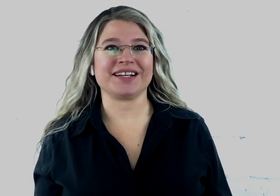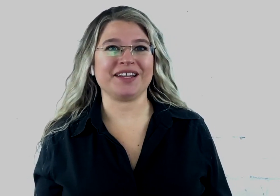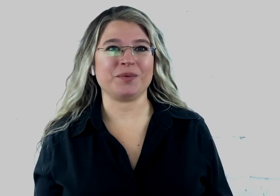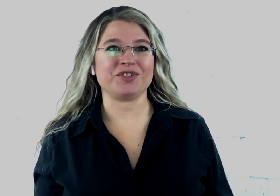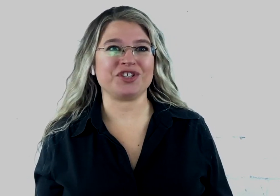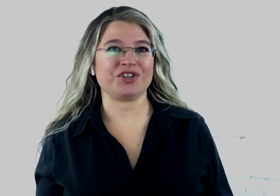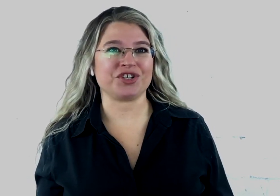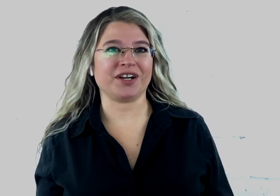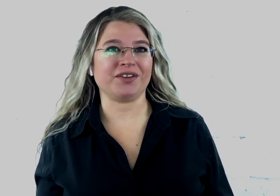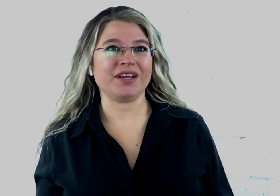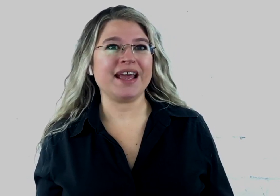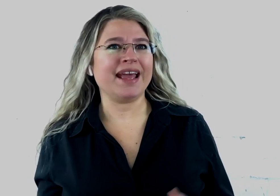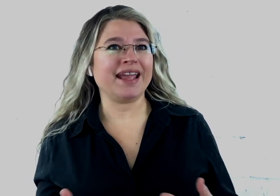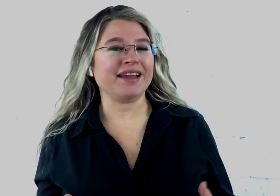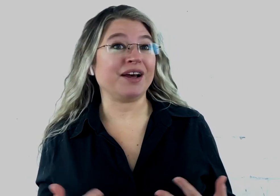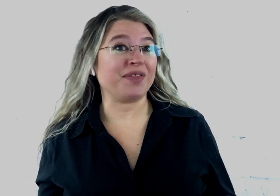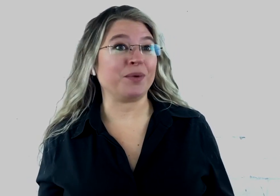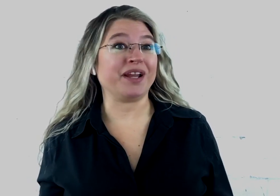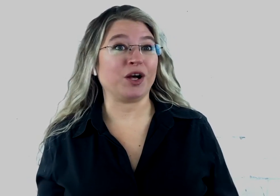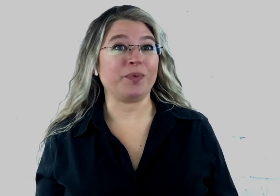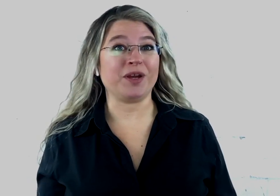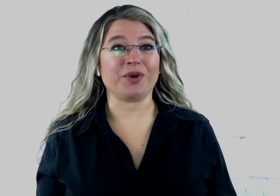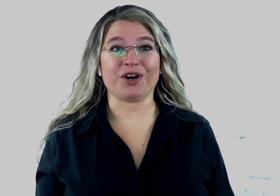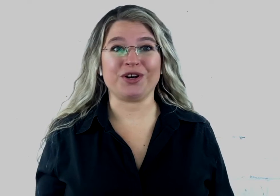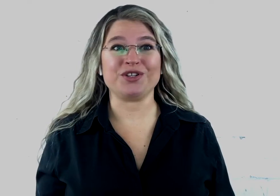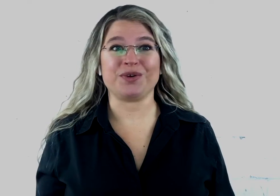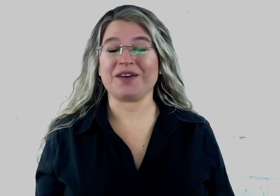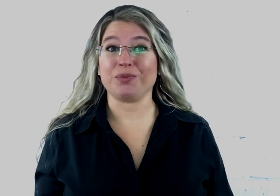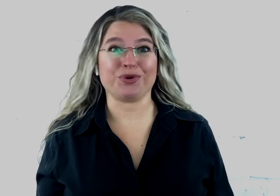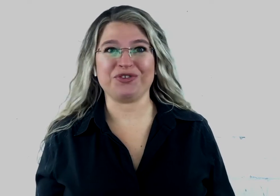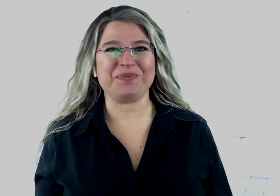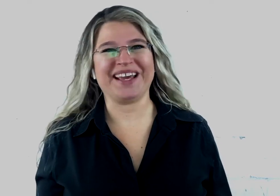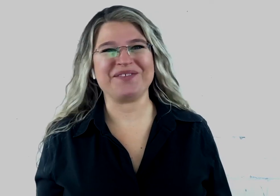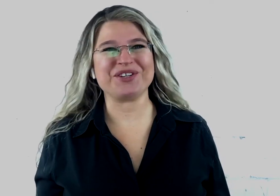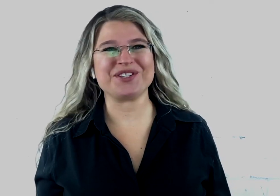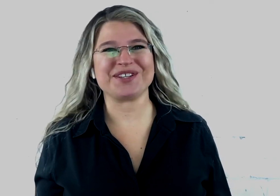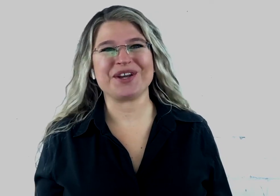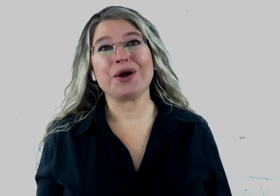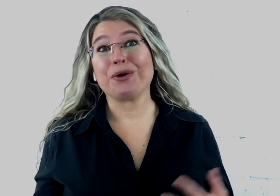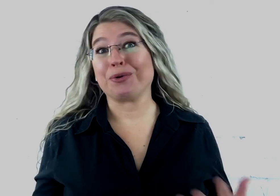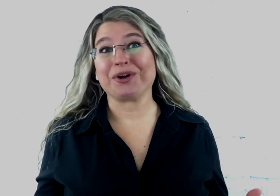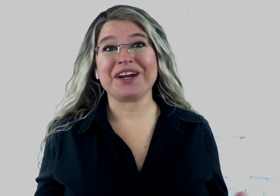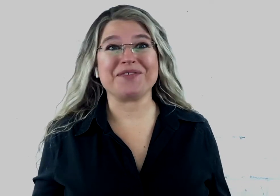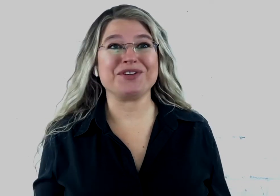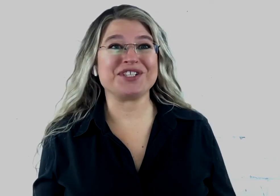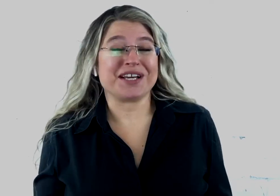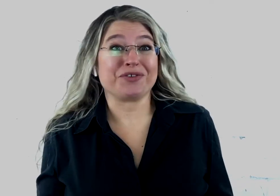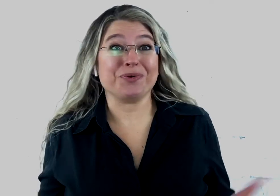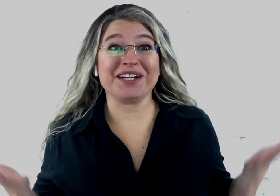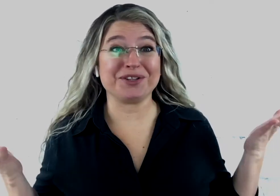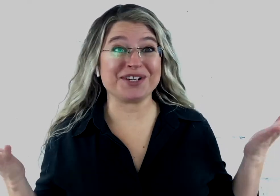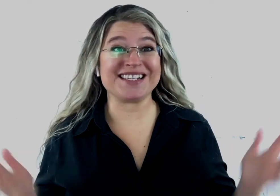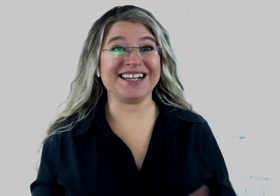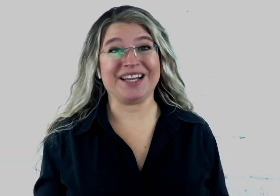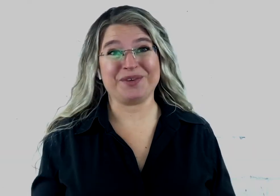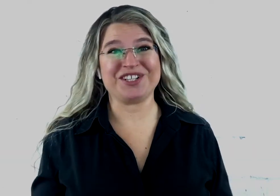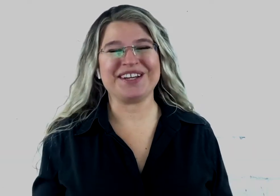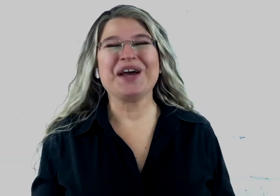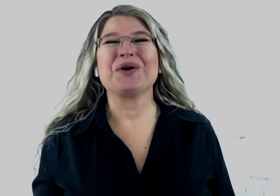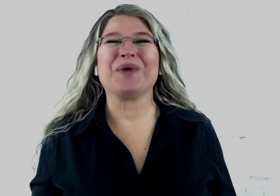language to your child and how that would help him or her to have improved behaviors? Or have you just ever wanted to learn sign language? Well